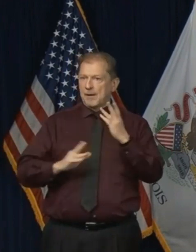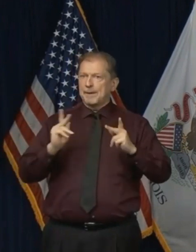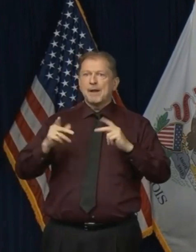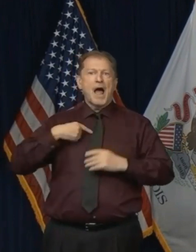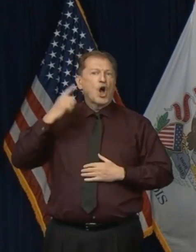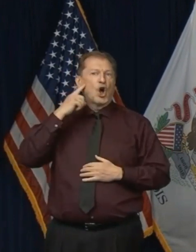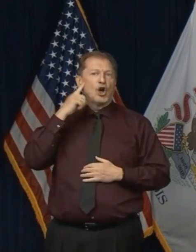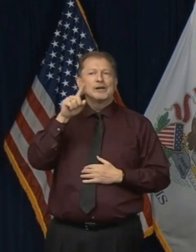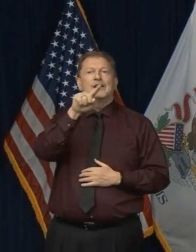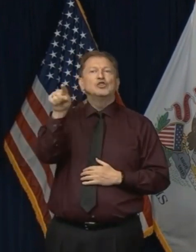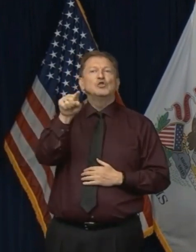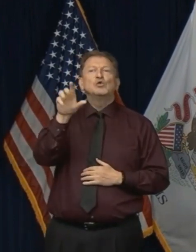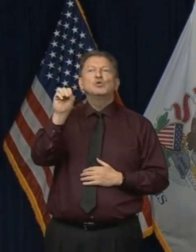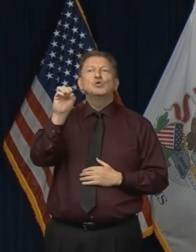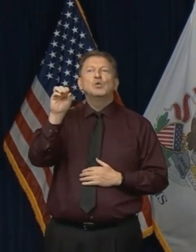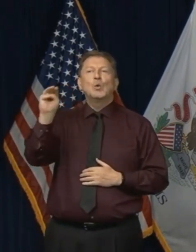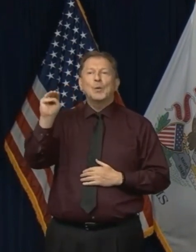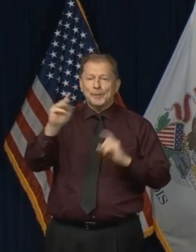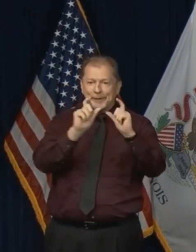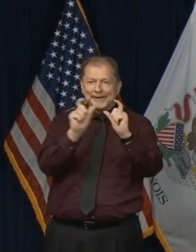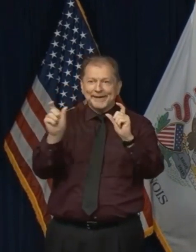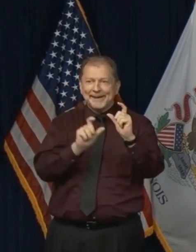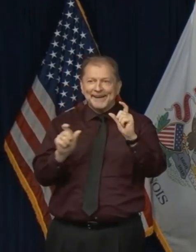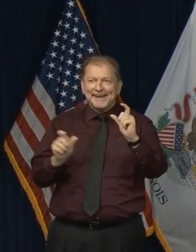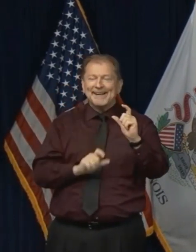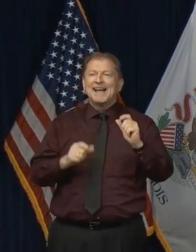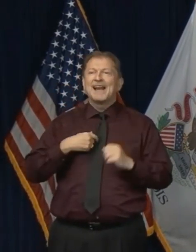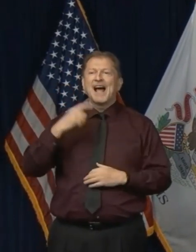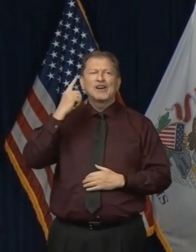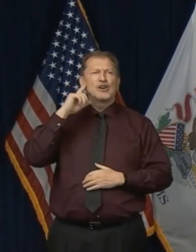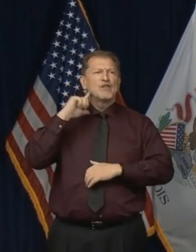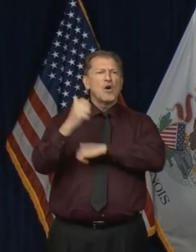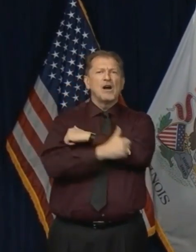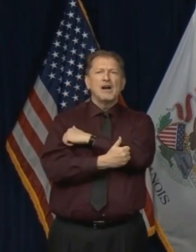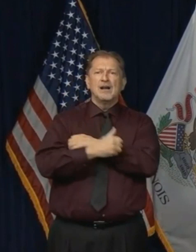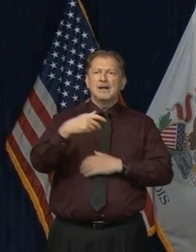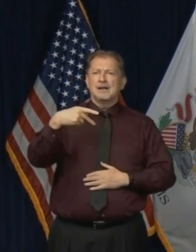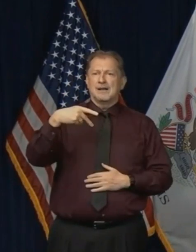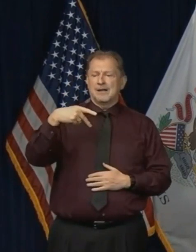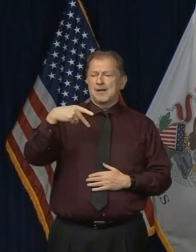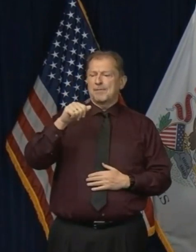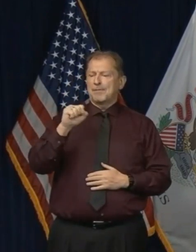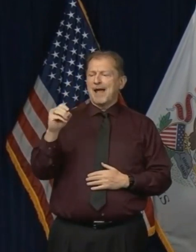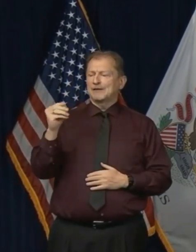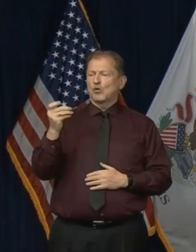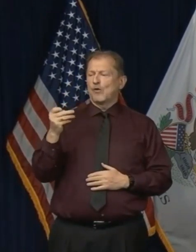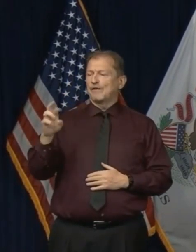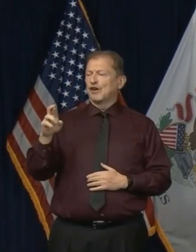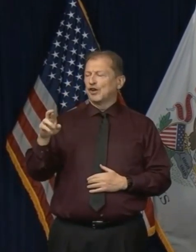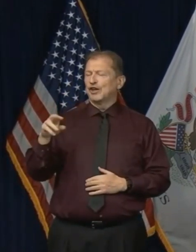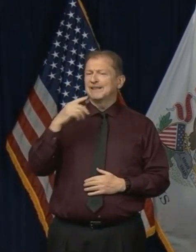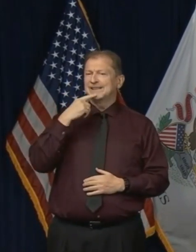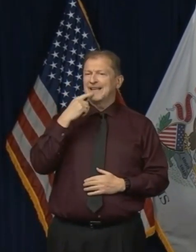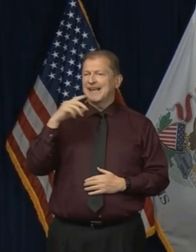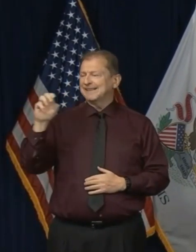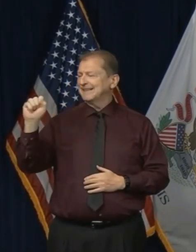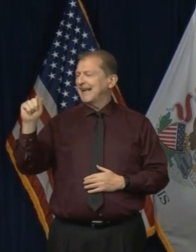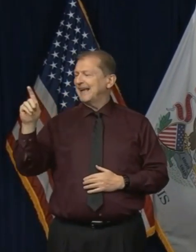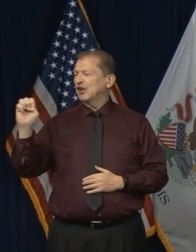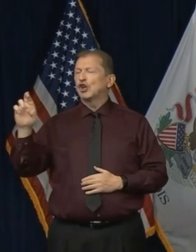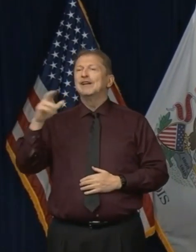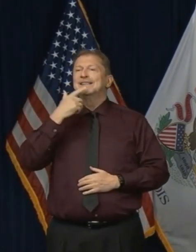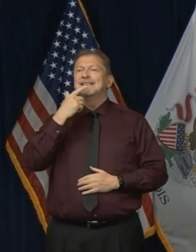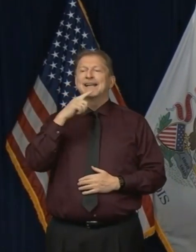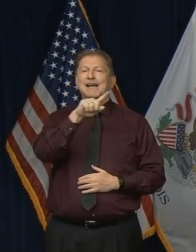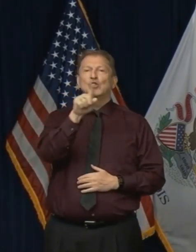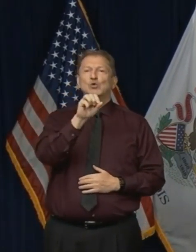Um, there's, uh, a funny term I've heard for Passover Seder, a Zeder, uh, Zoom Seder. Um, and